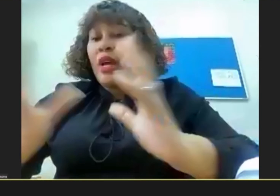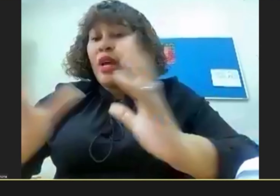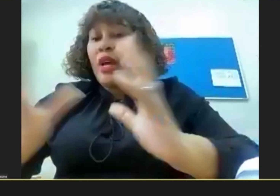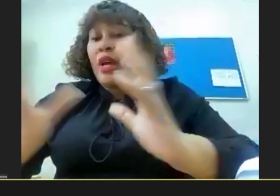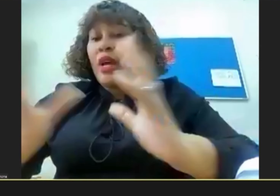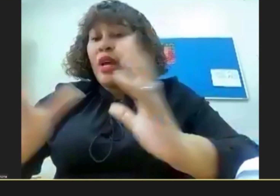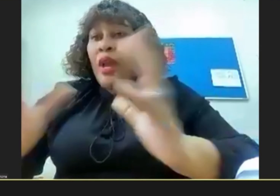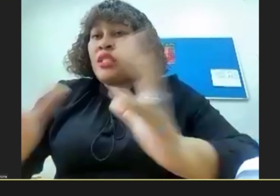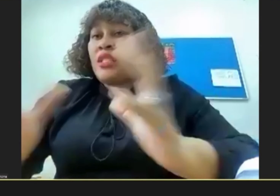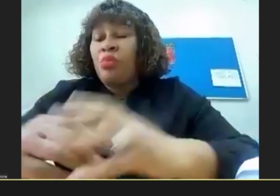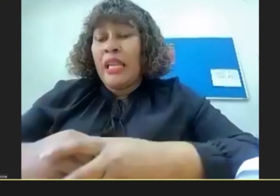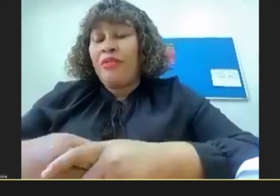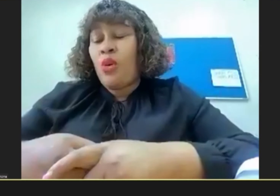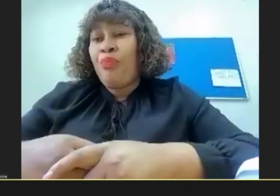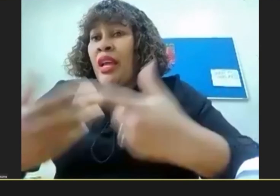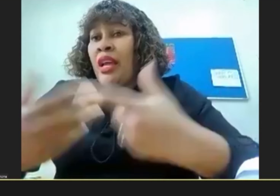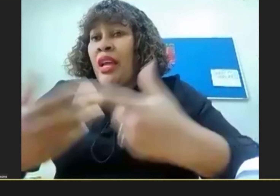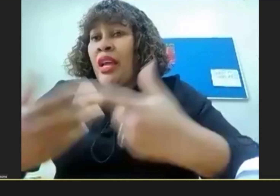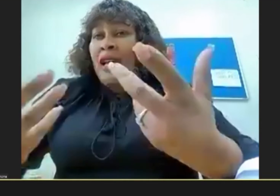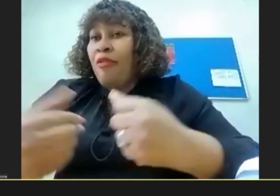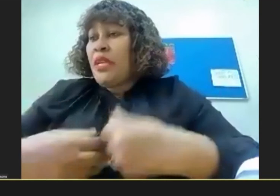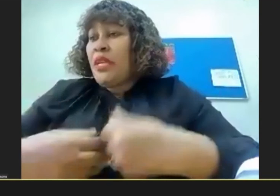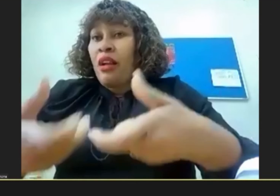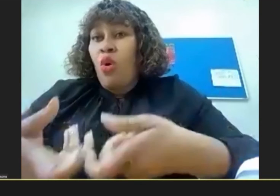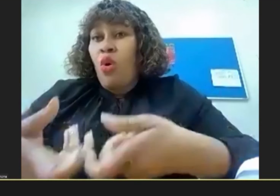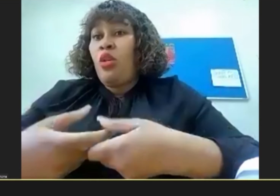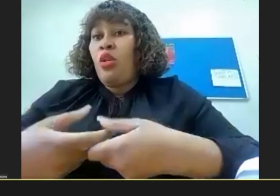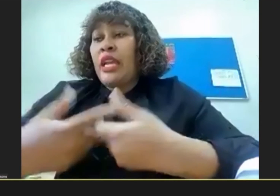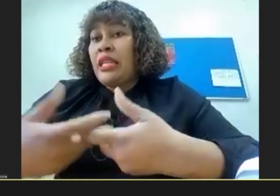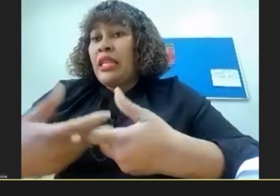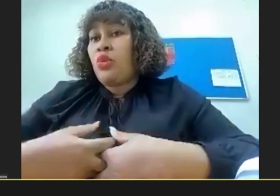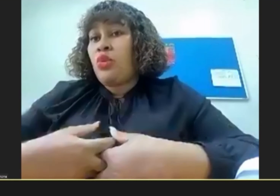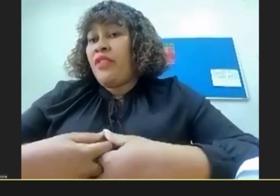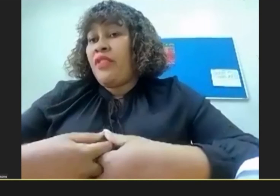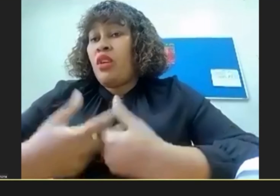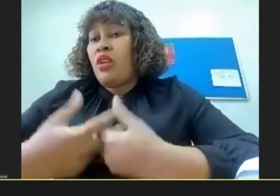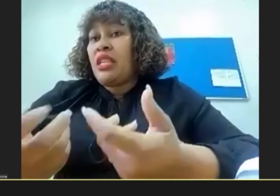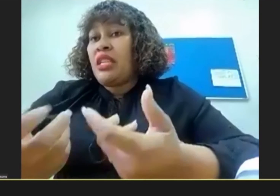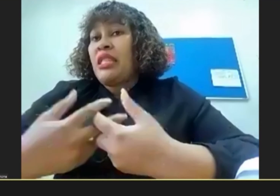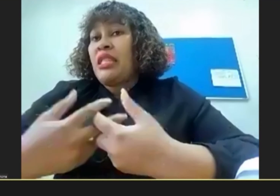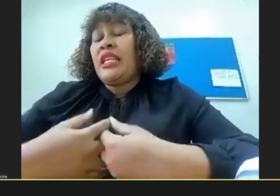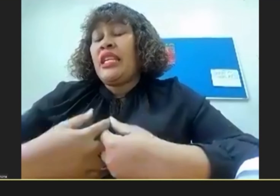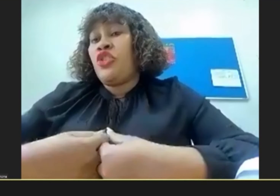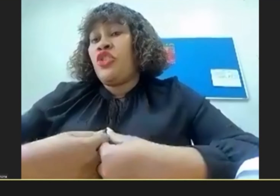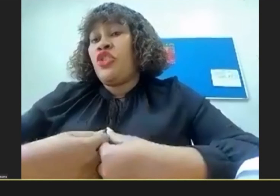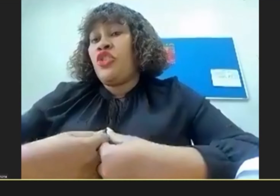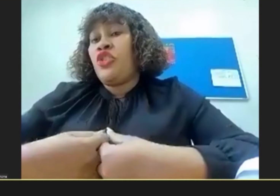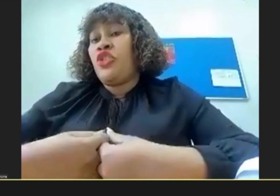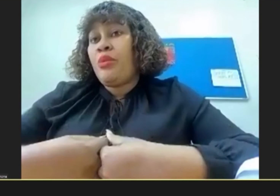life So the following year I got a call here at the Little Tibet College Saying that they needed an interpreter And then